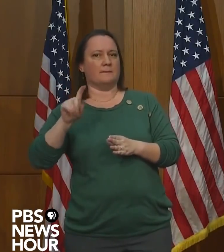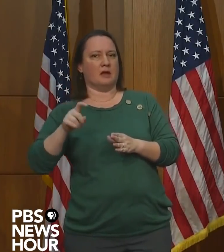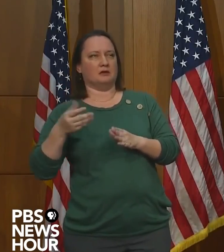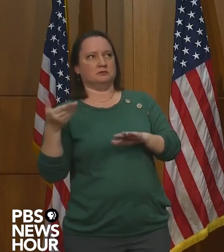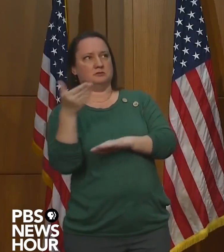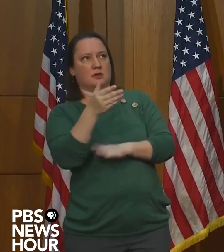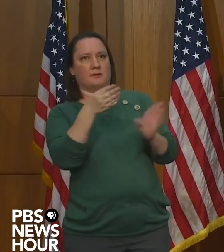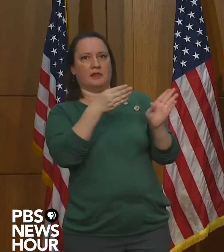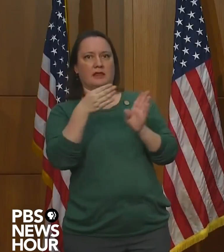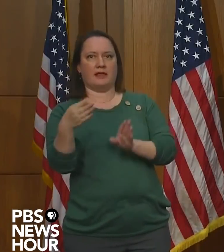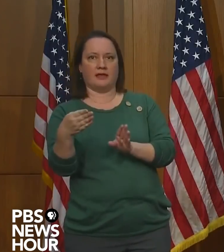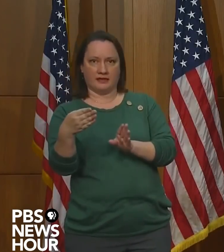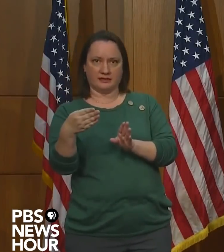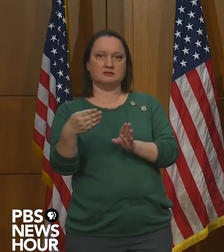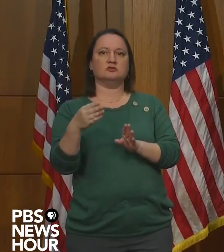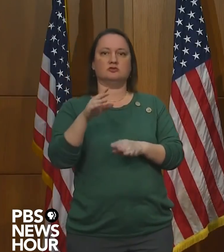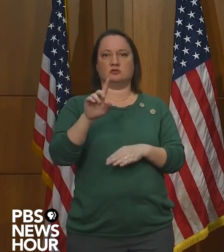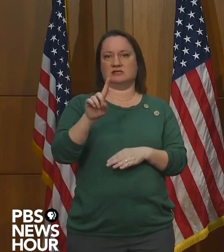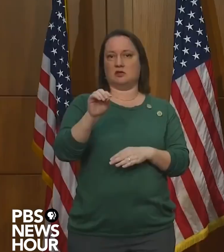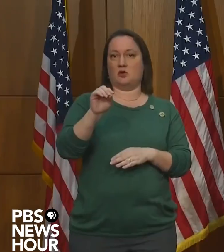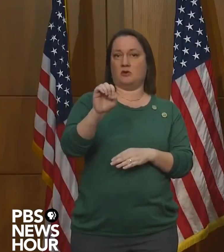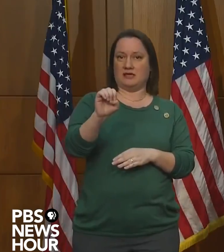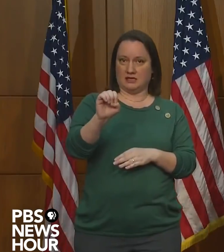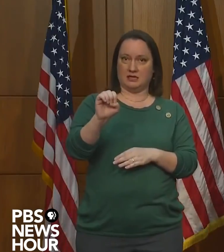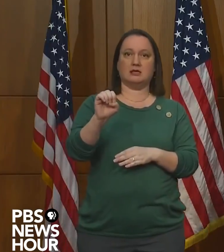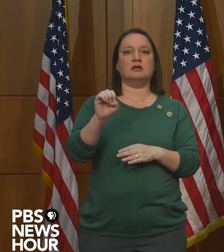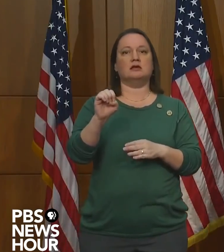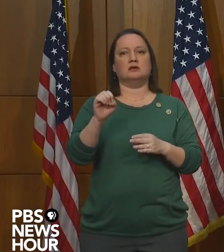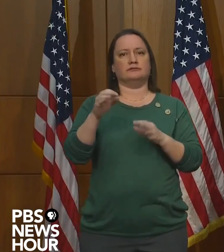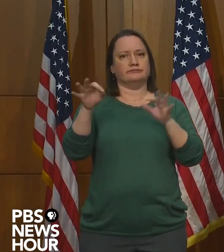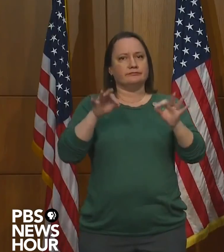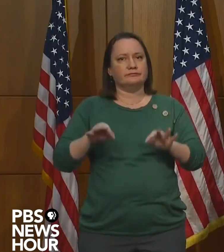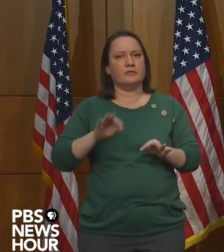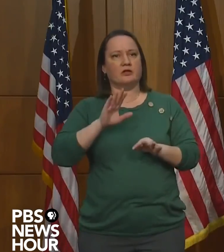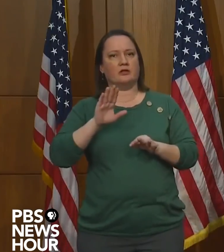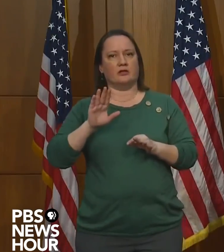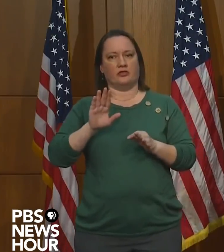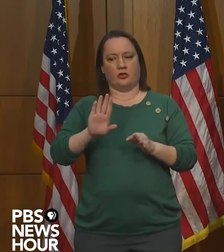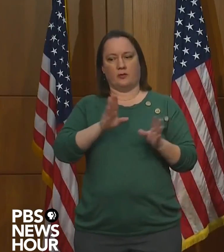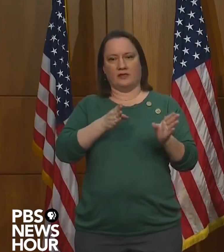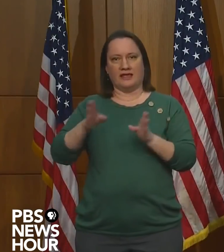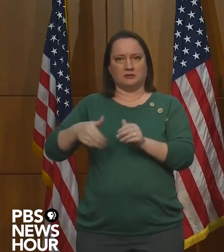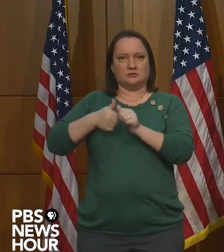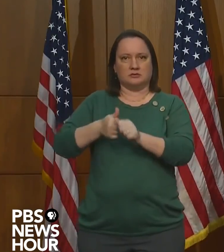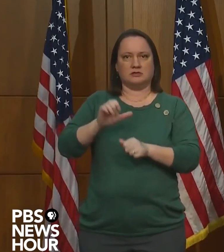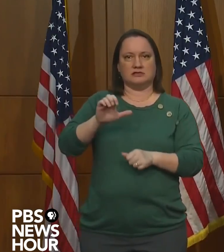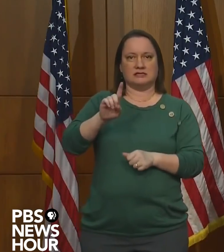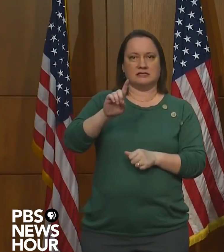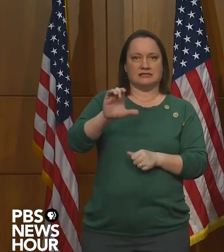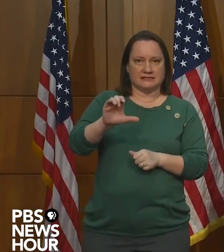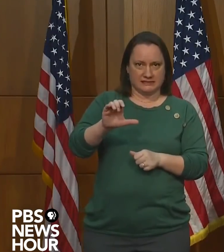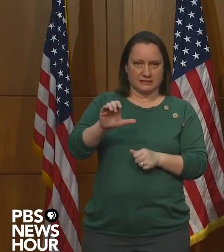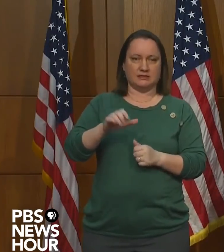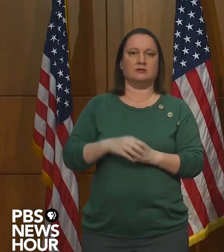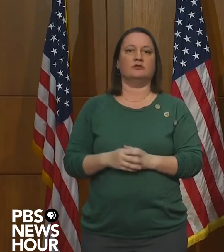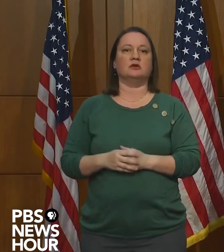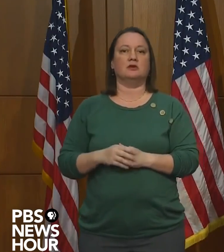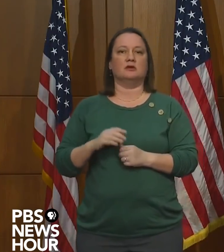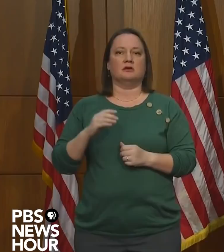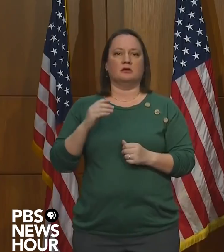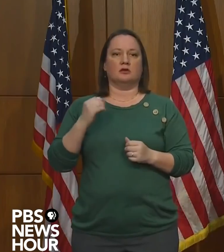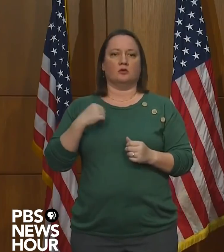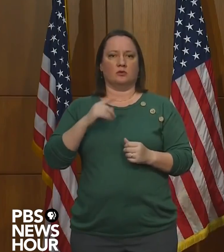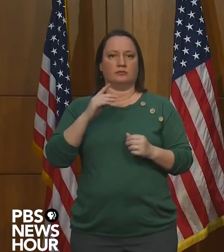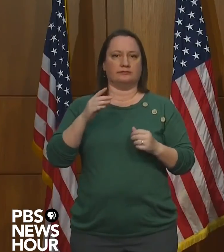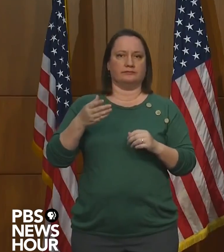with the VDH and CDC mitigation strategies. The Virginia Council for Private Education, who's here with us, will receive